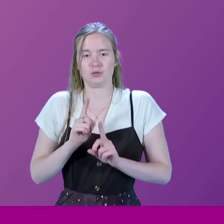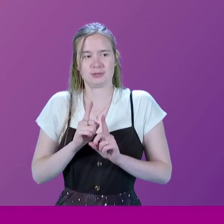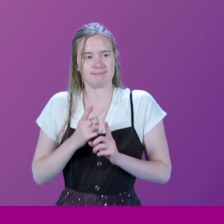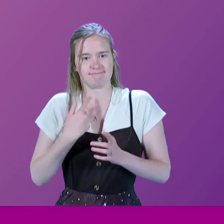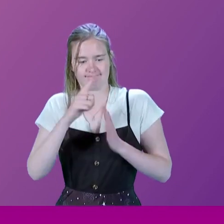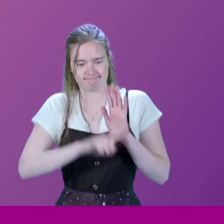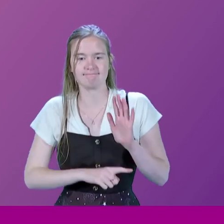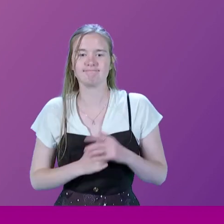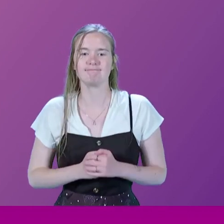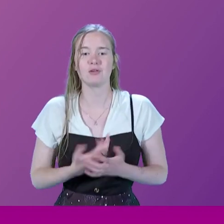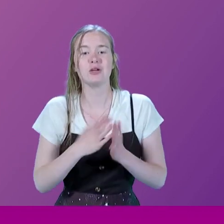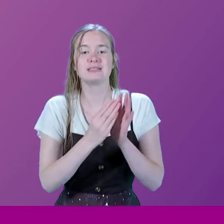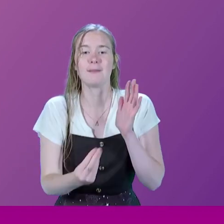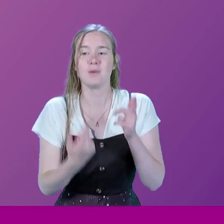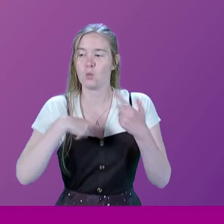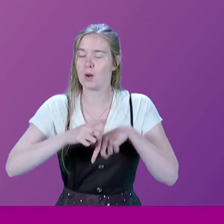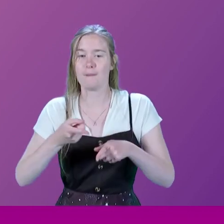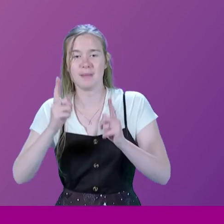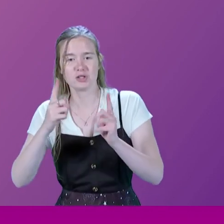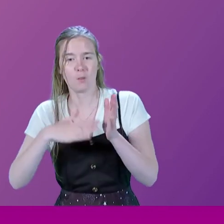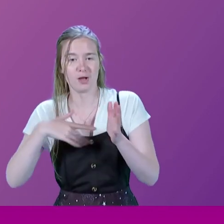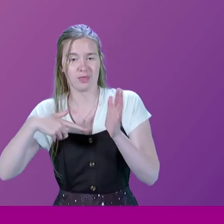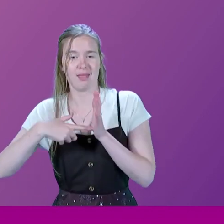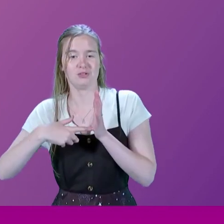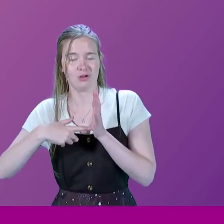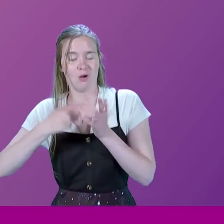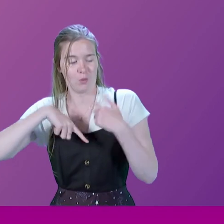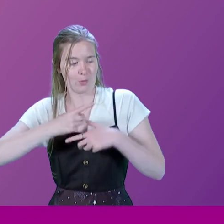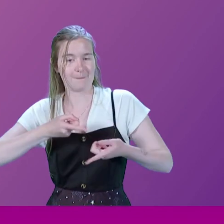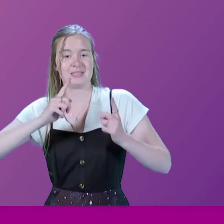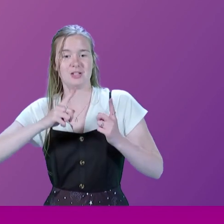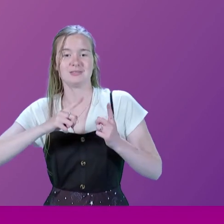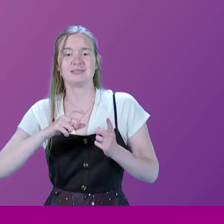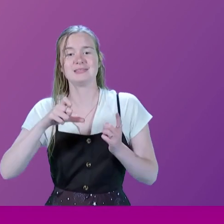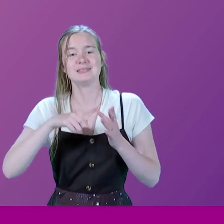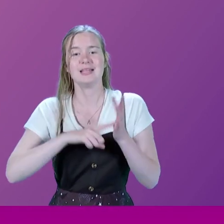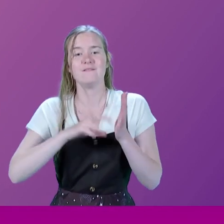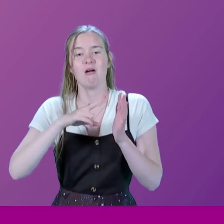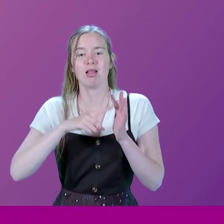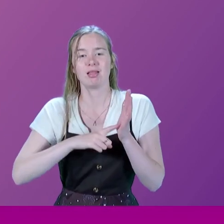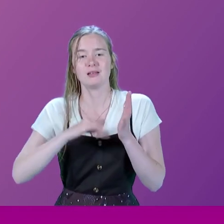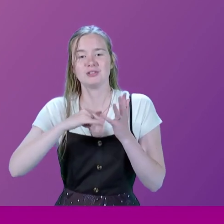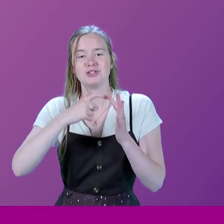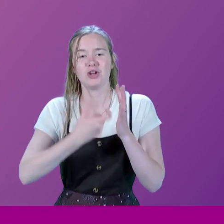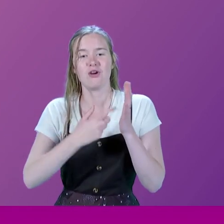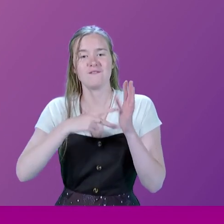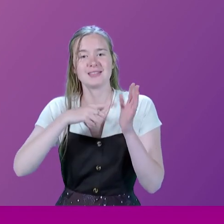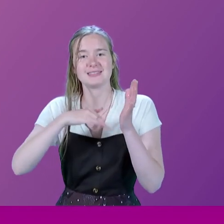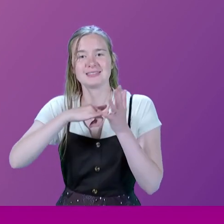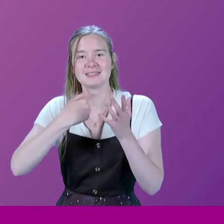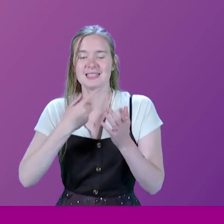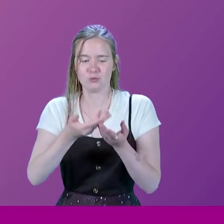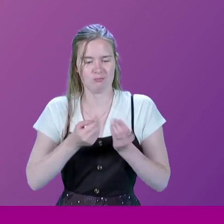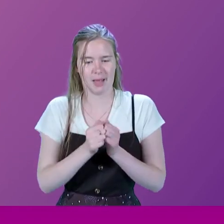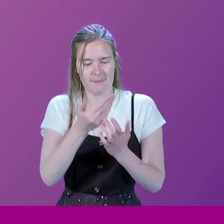I'll give you an example. When we were ministers under Margaret Thatcher, civil servants give you bits of paper with decisions to be